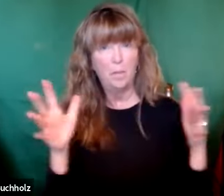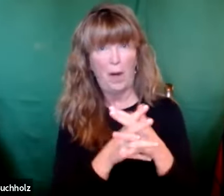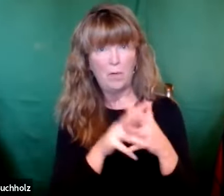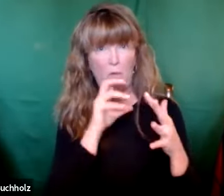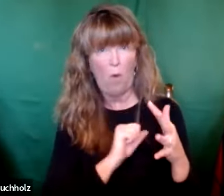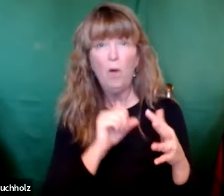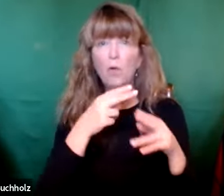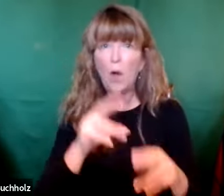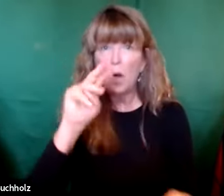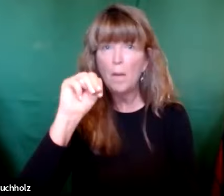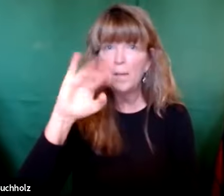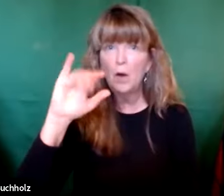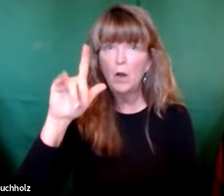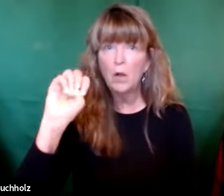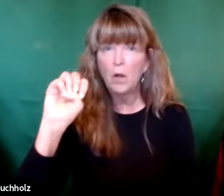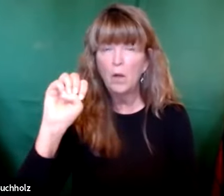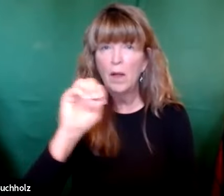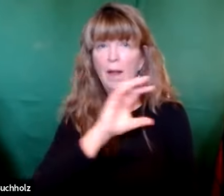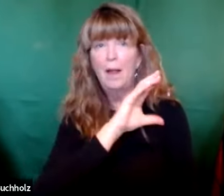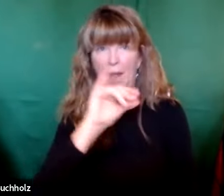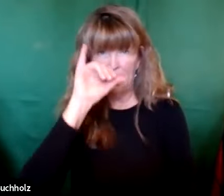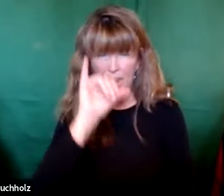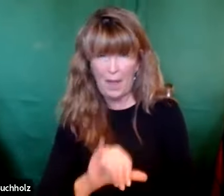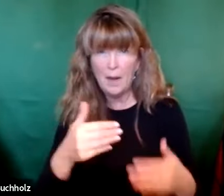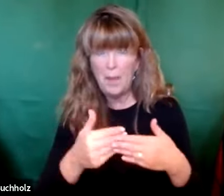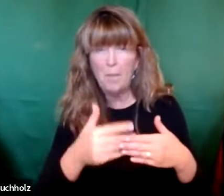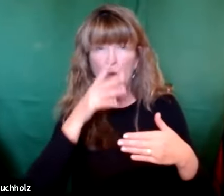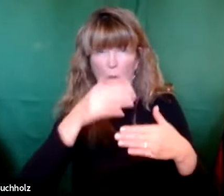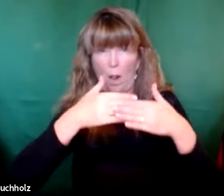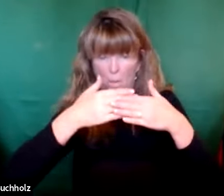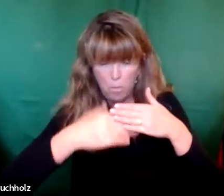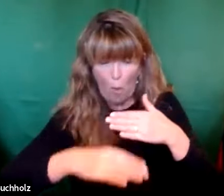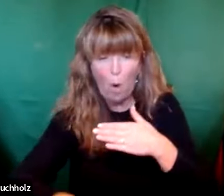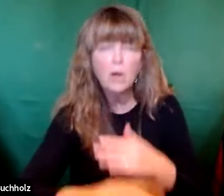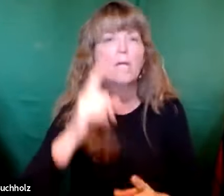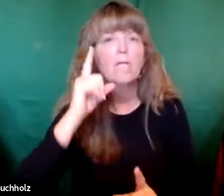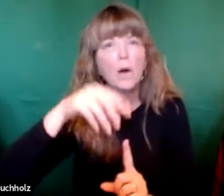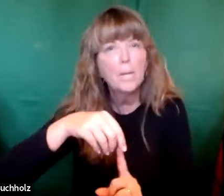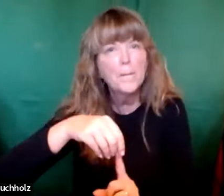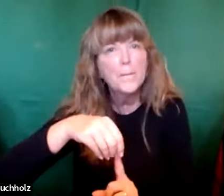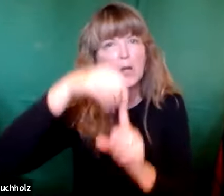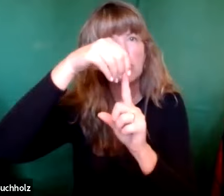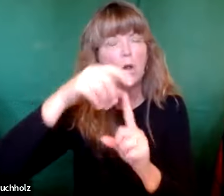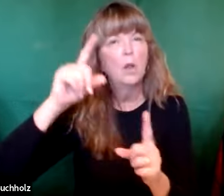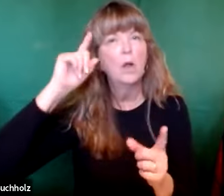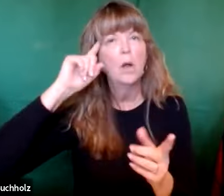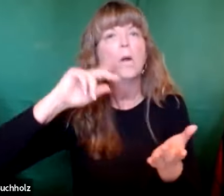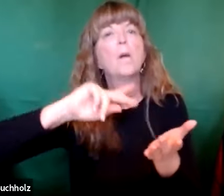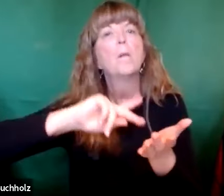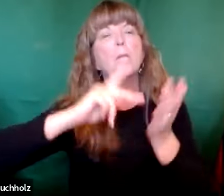And Elizabeth, that was a miracle for Elizabeth to be pregnant at that age. And she knew that